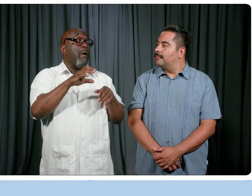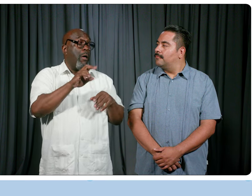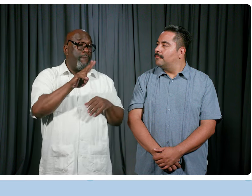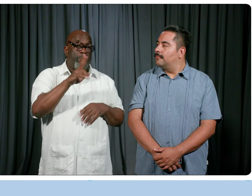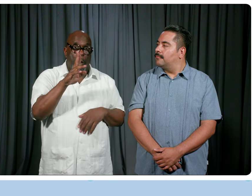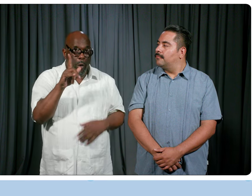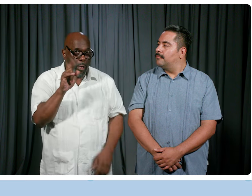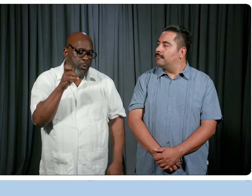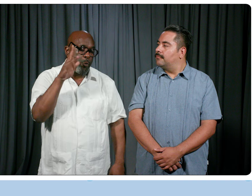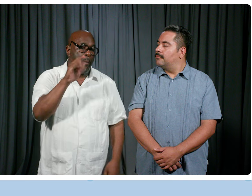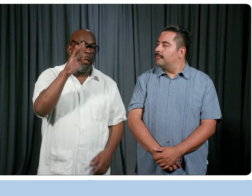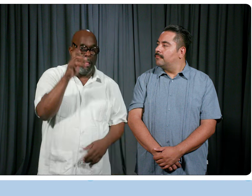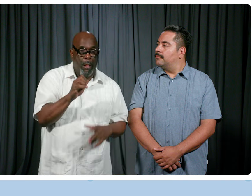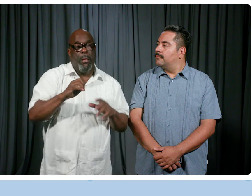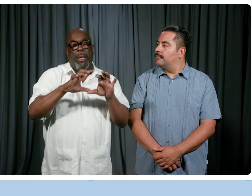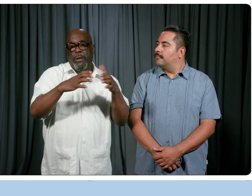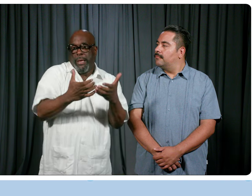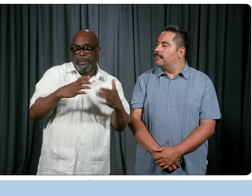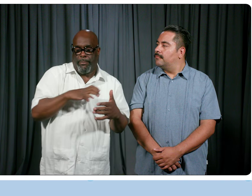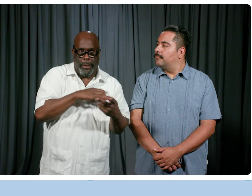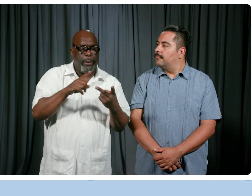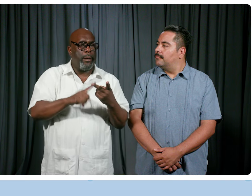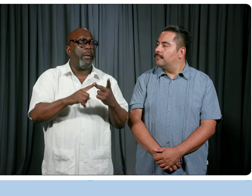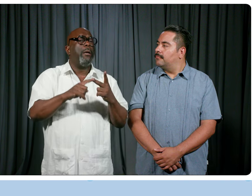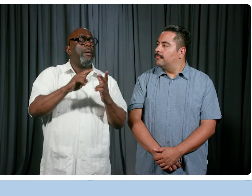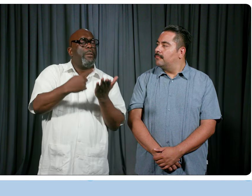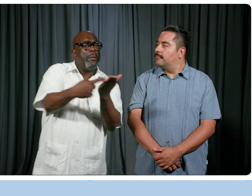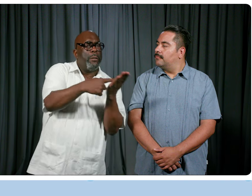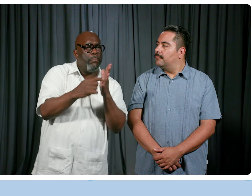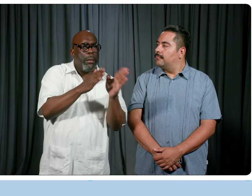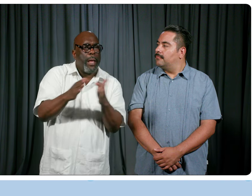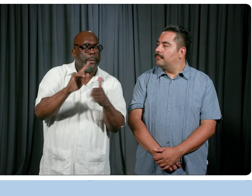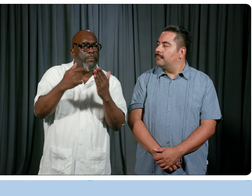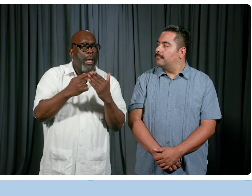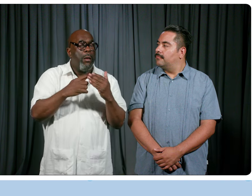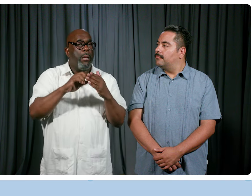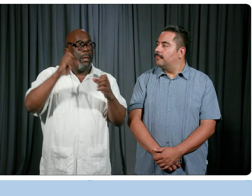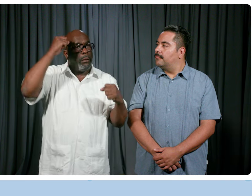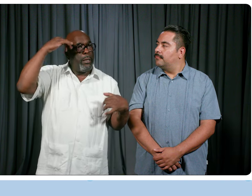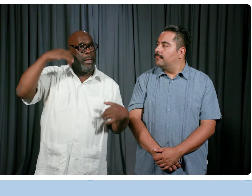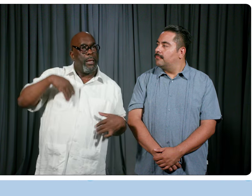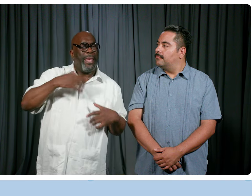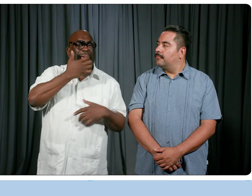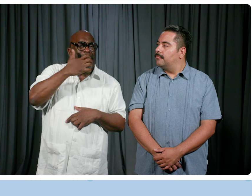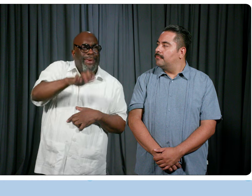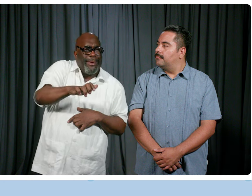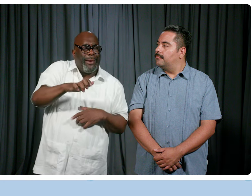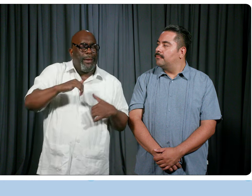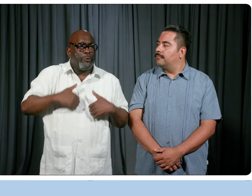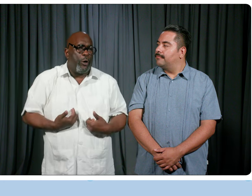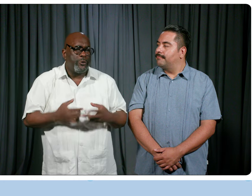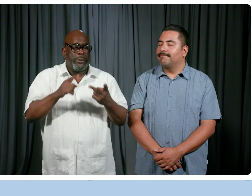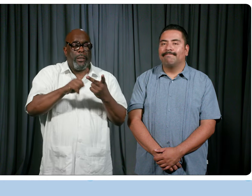medical tent planning. I'm working closely with environmental services around things like heat exhaustion and how that's going to impact. I'm working closely with some of the disability